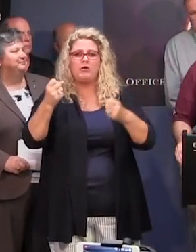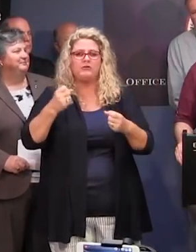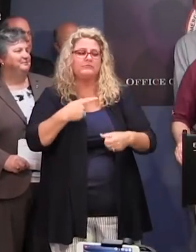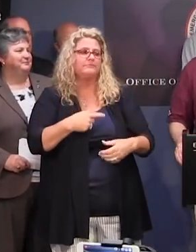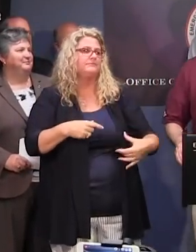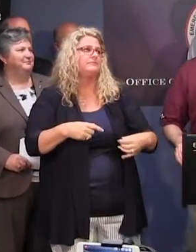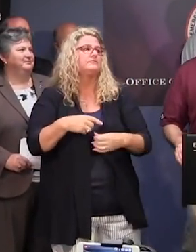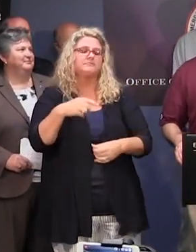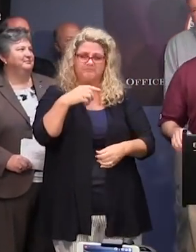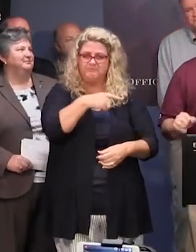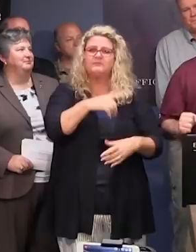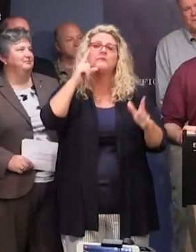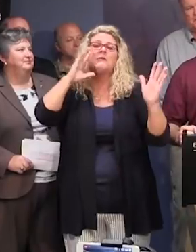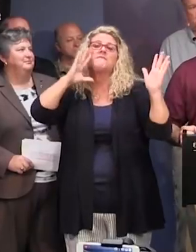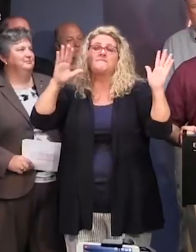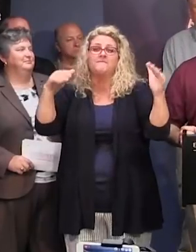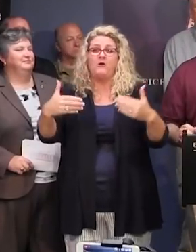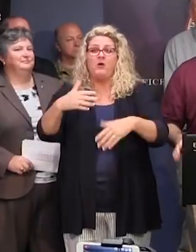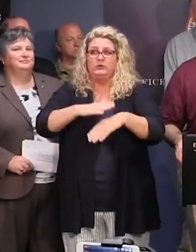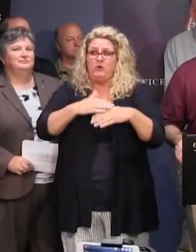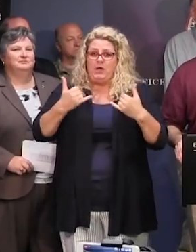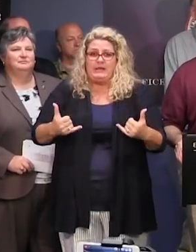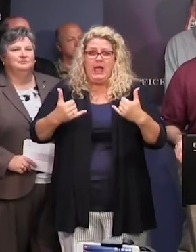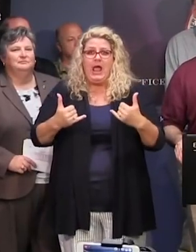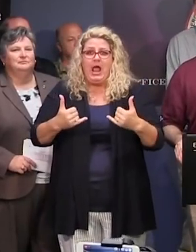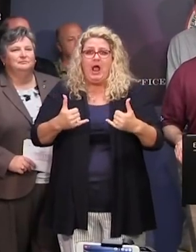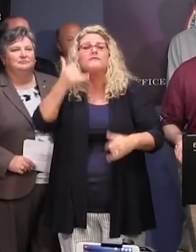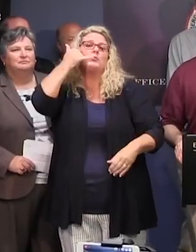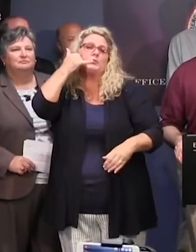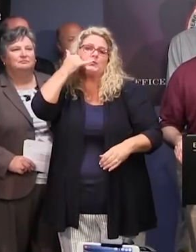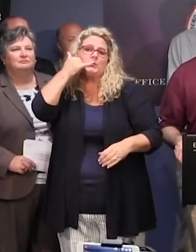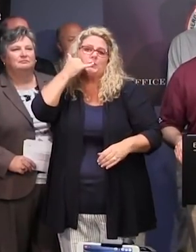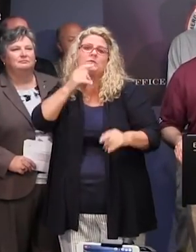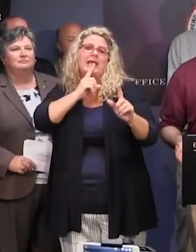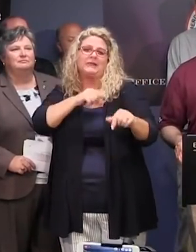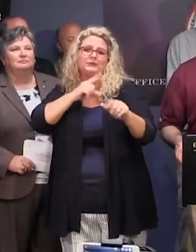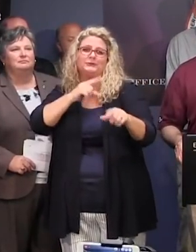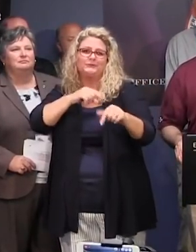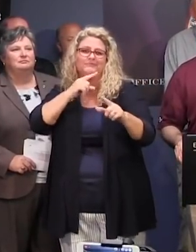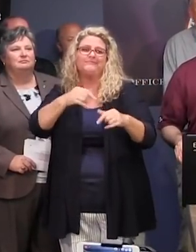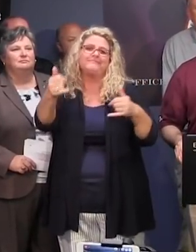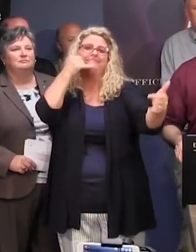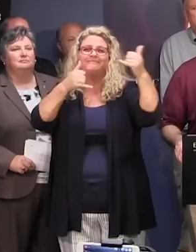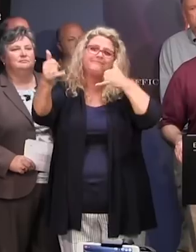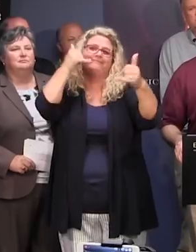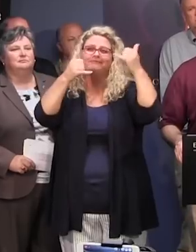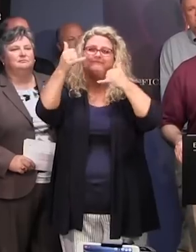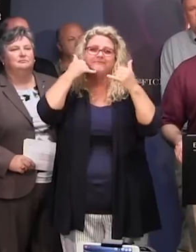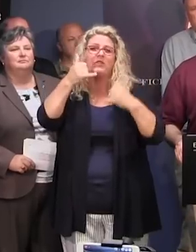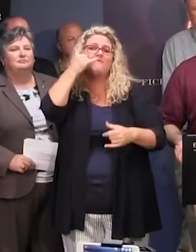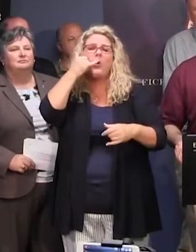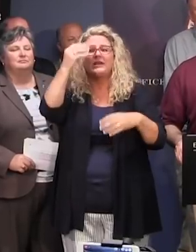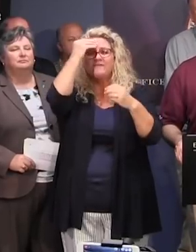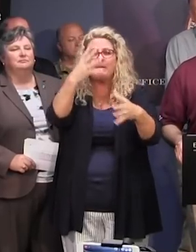Department of Motor Vehicles is focused initially right now on answering the phones for the state with the phone information system.